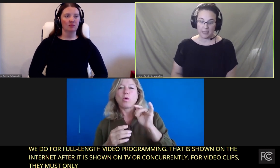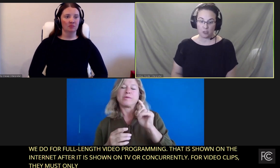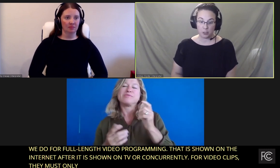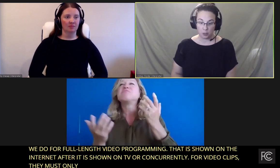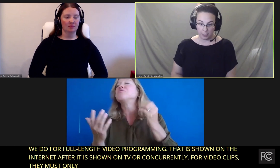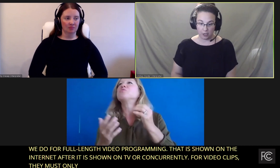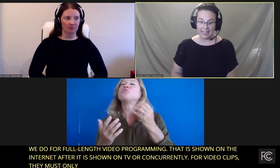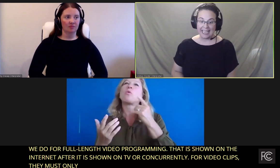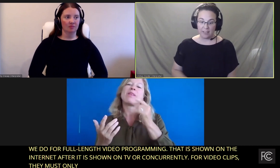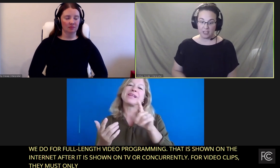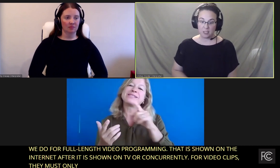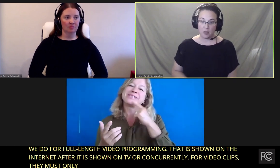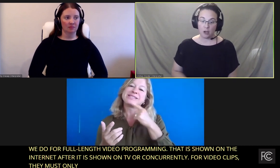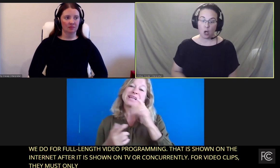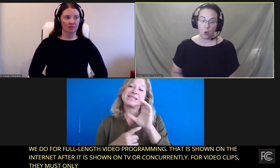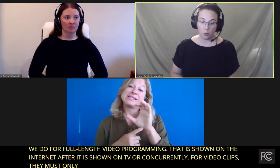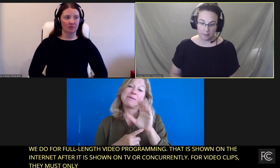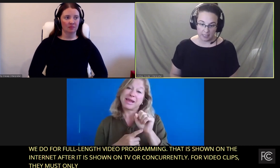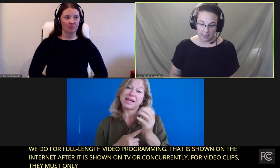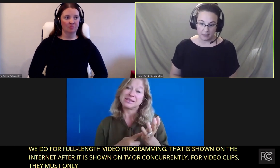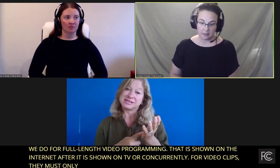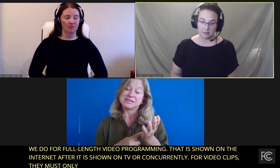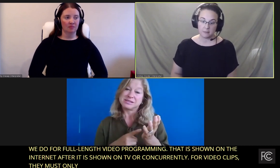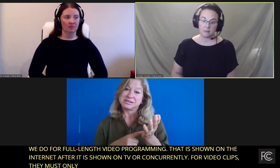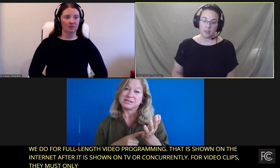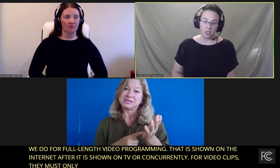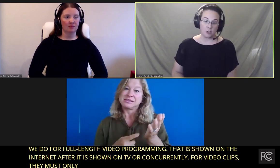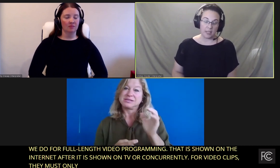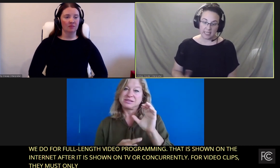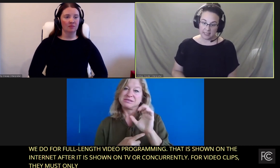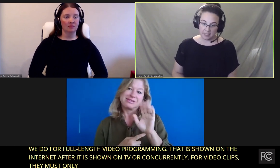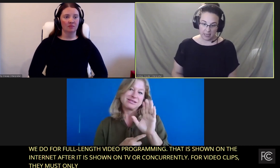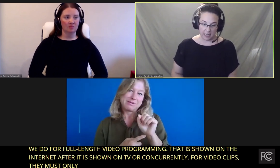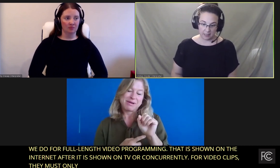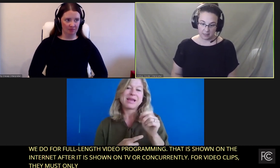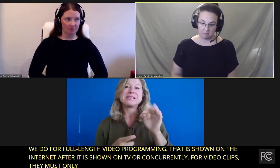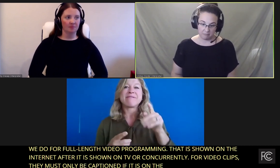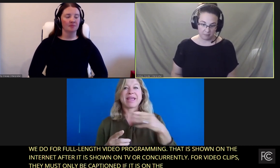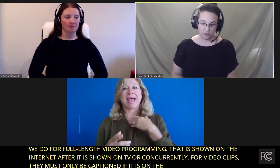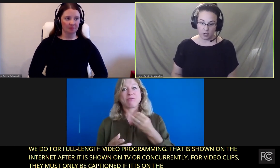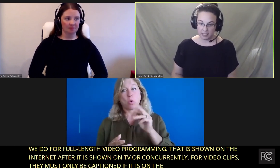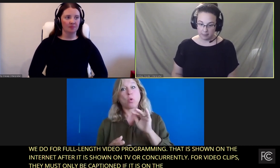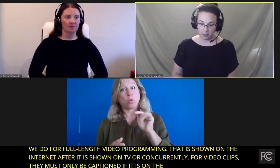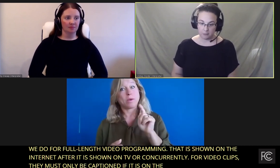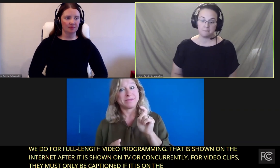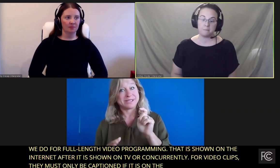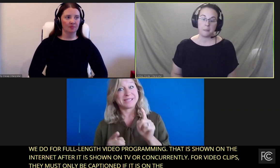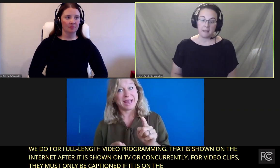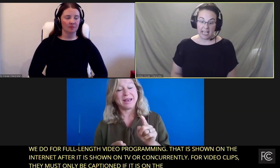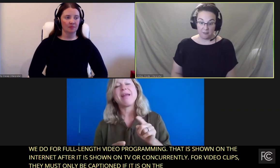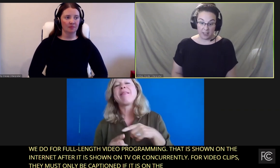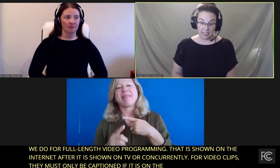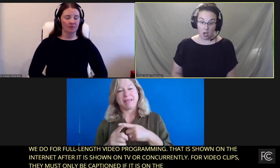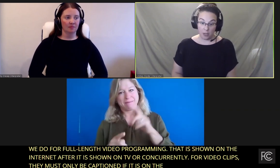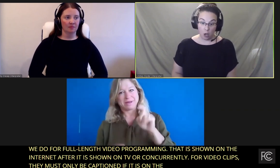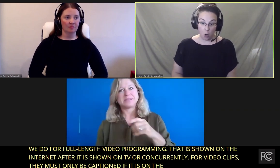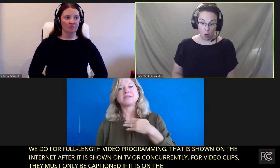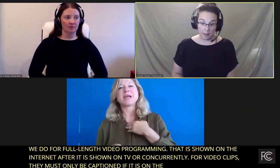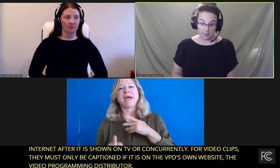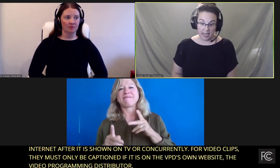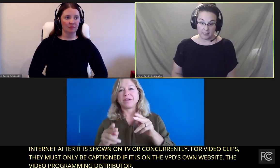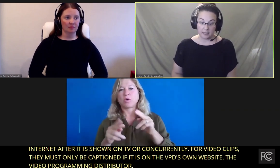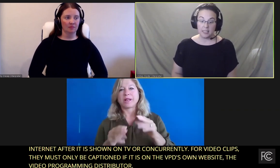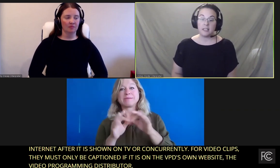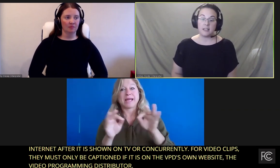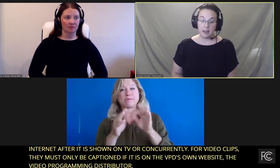programming distributor if it is on their own website. So let's say it's CBS, for example. If it is on their